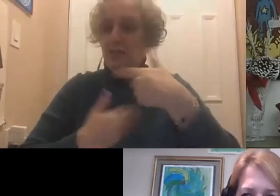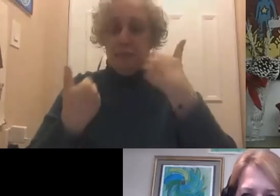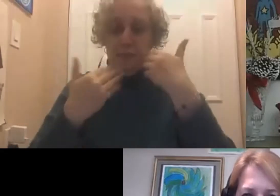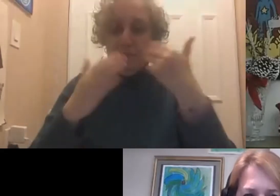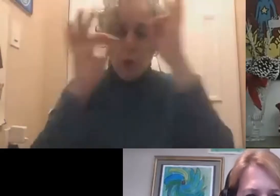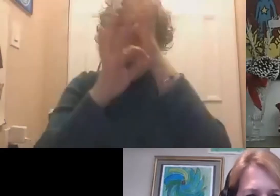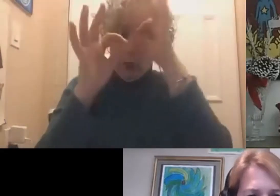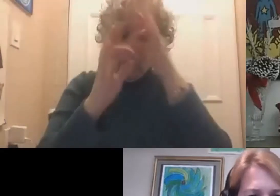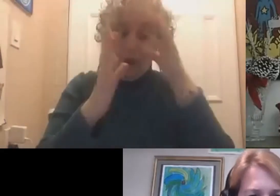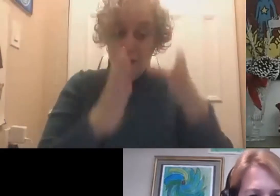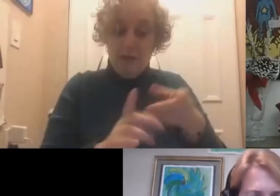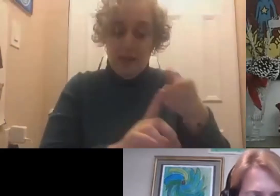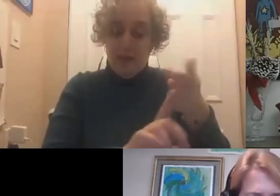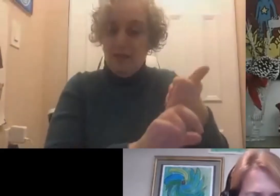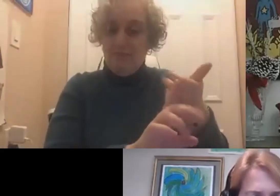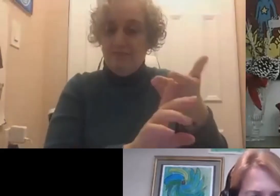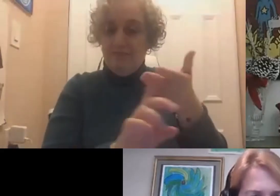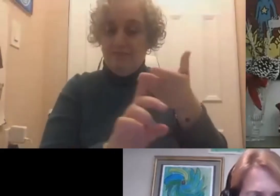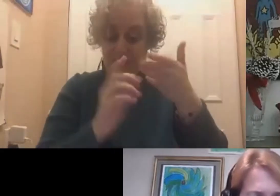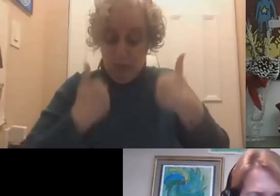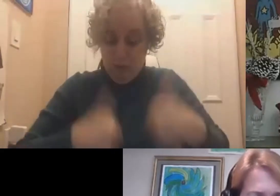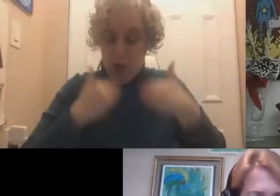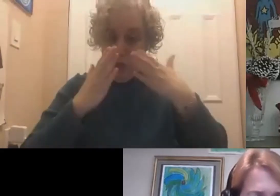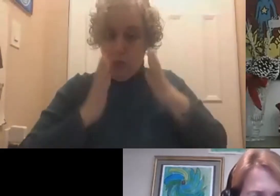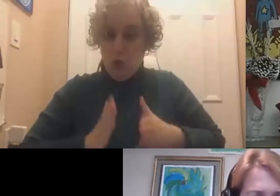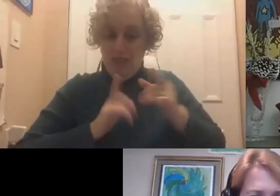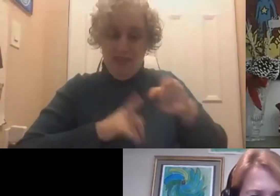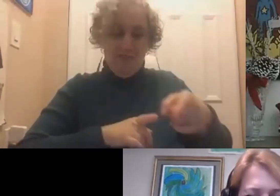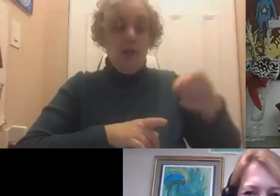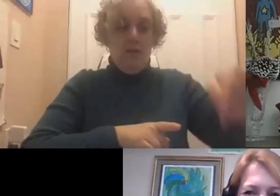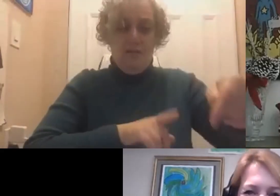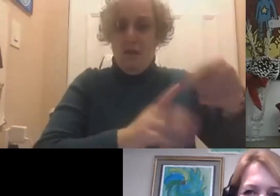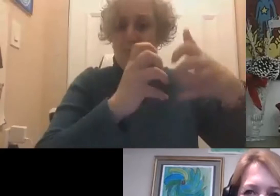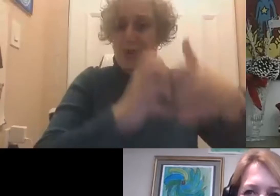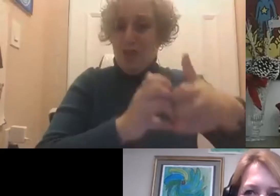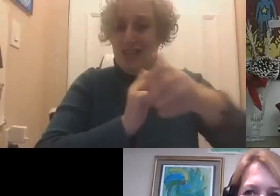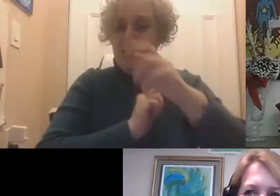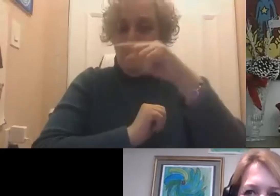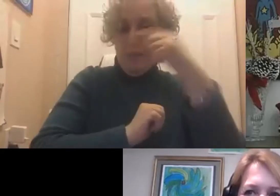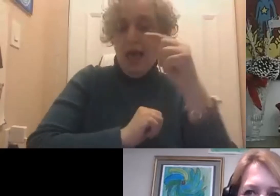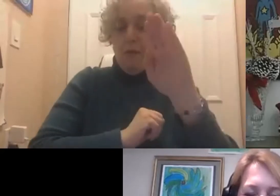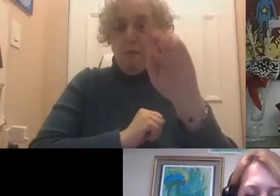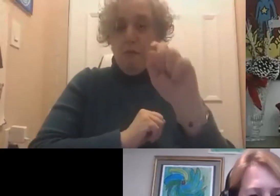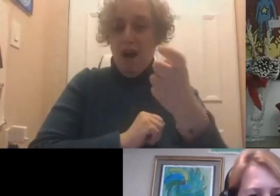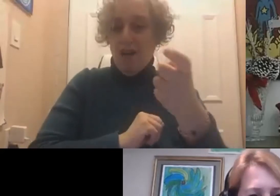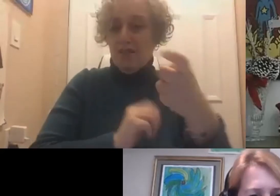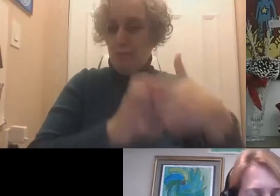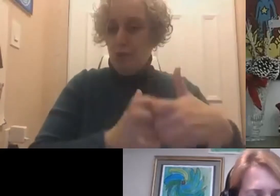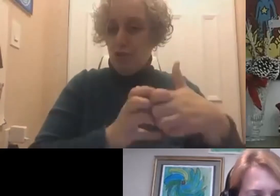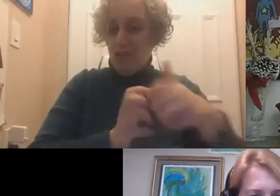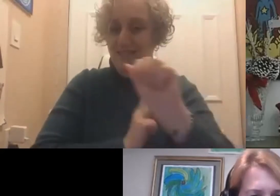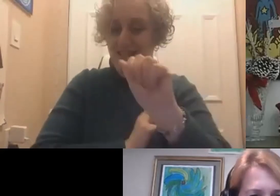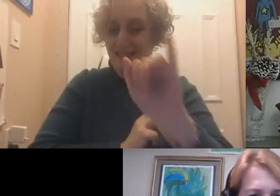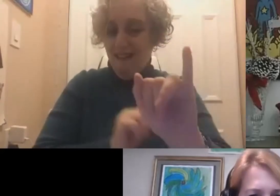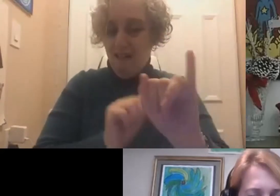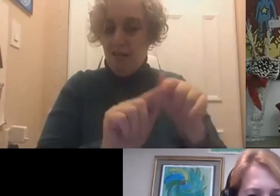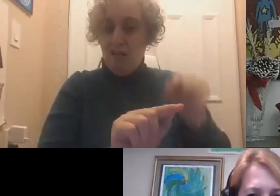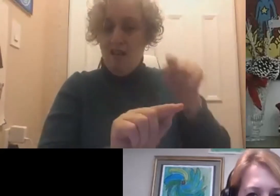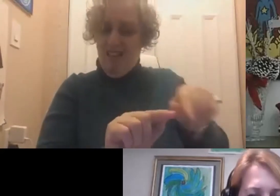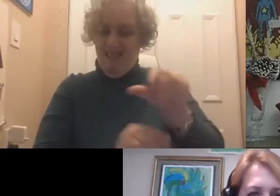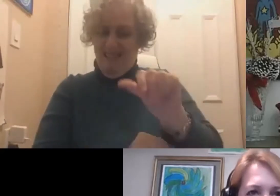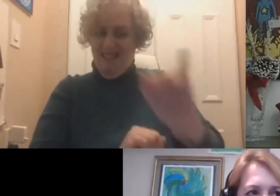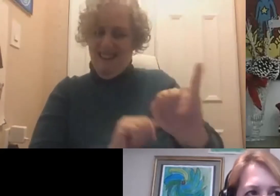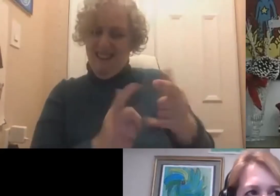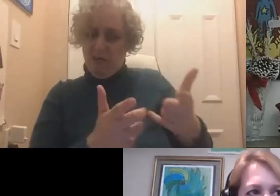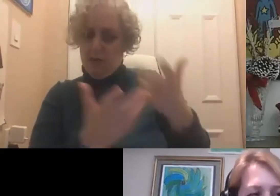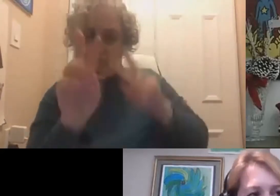machine, so does the machine, the black box of AI. Do you have thoughts on how